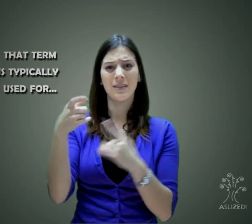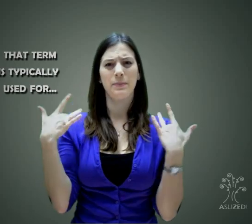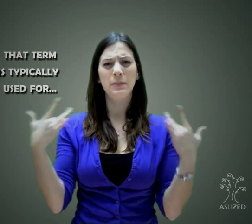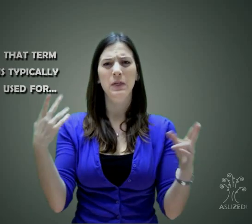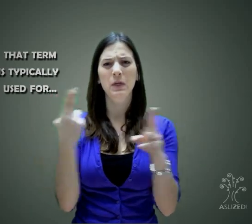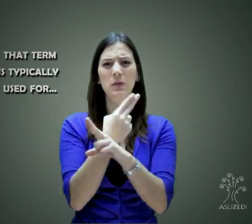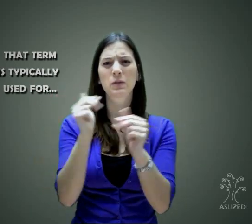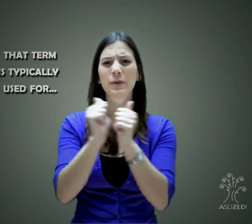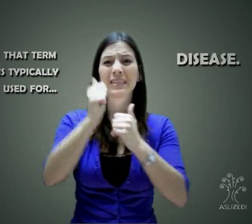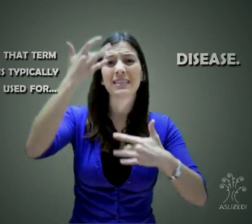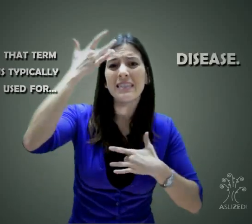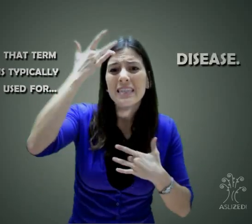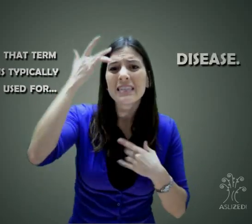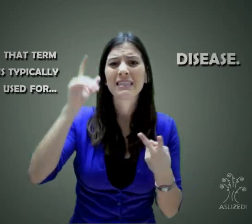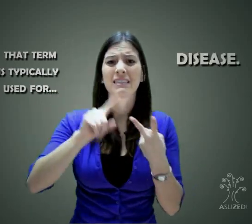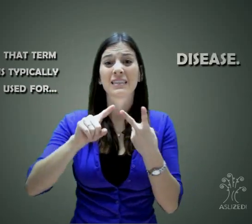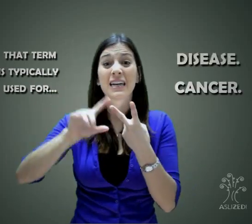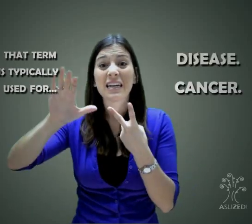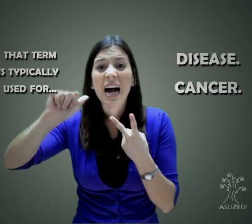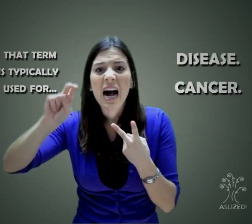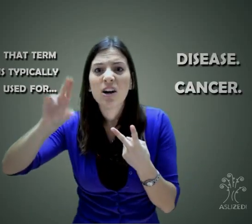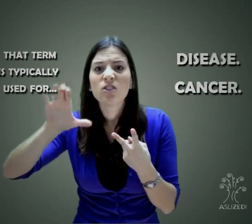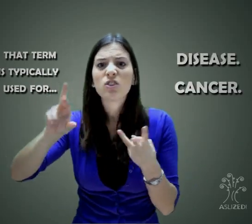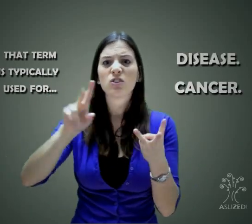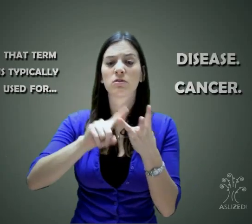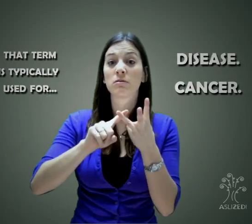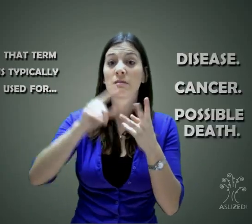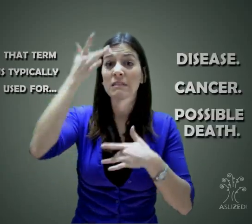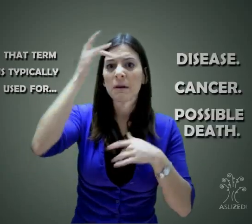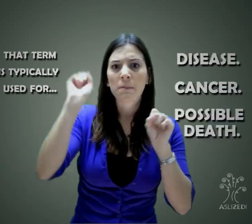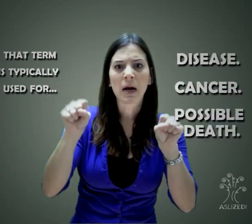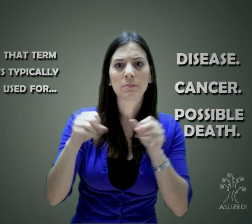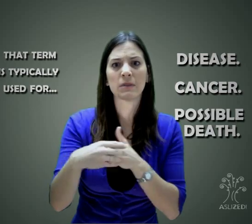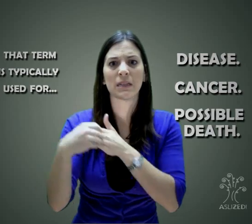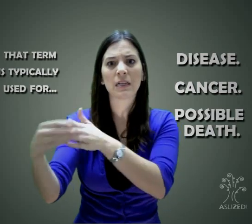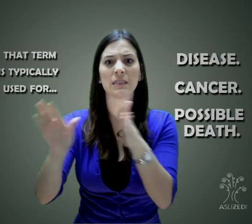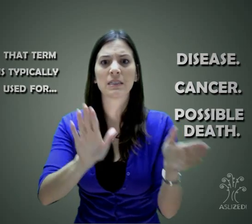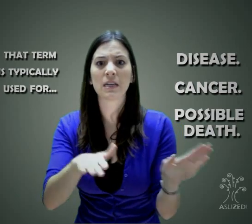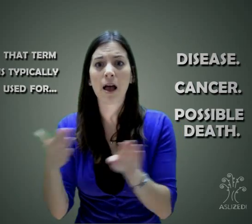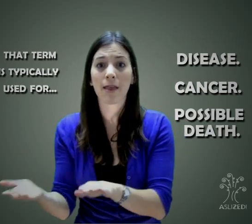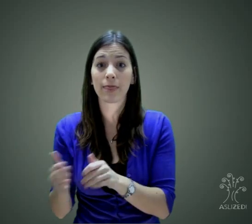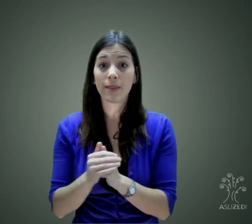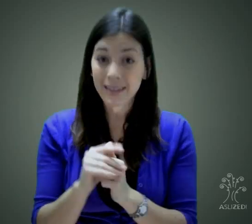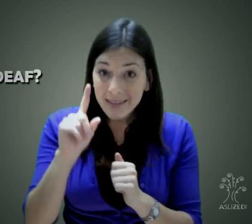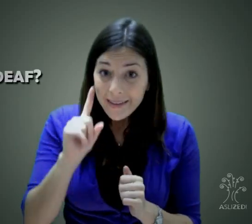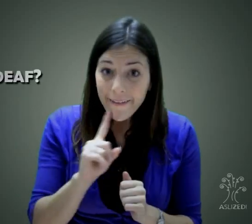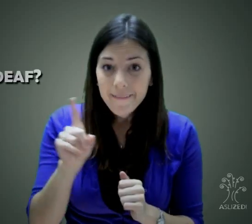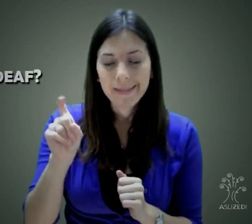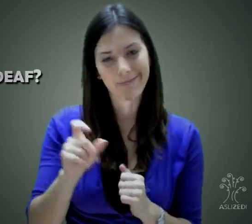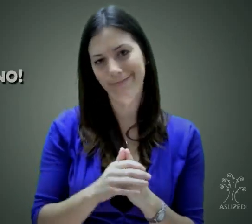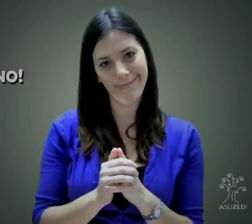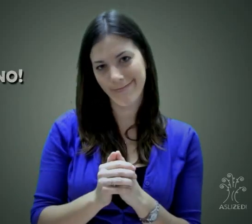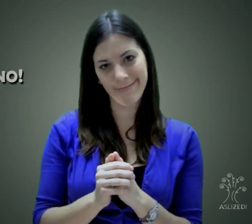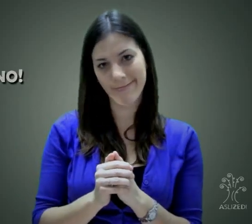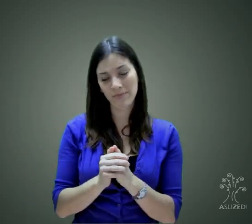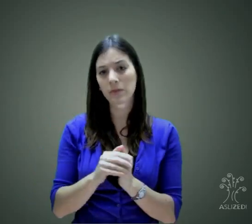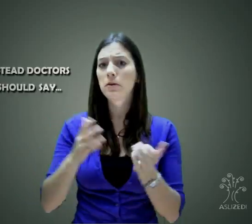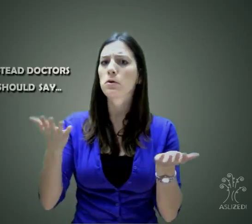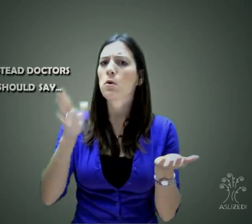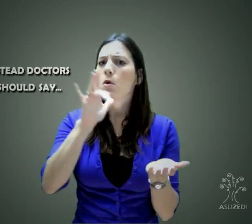illnesses that lead to death. Is death in this category of grave illnesses? No, it's not. Instead, the doctors could use the word identified, as